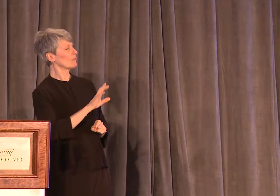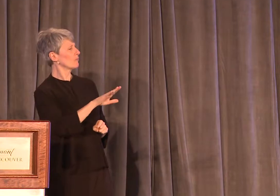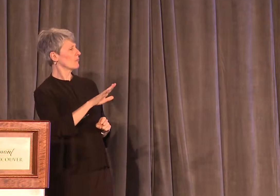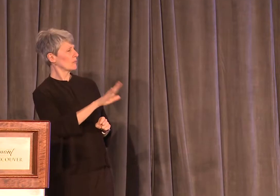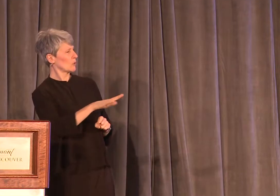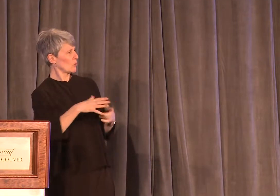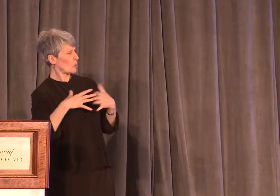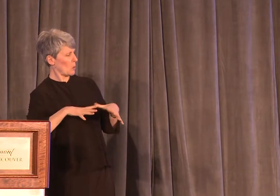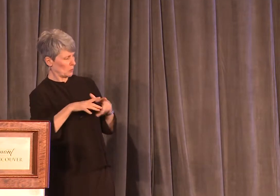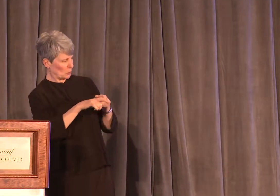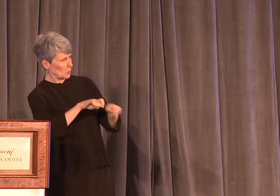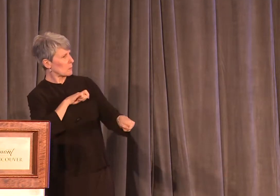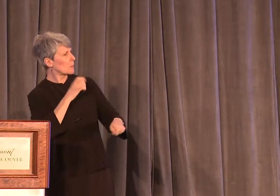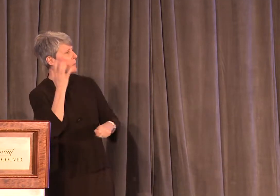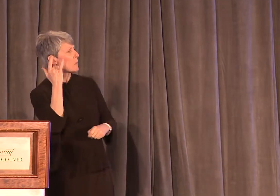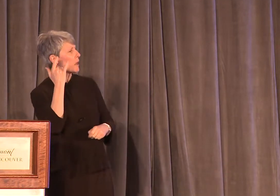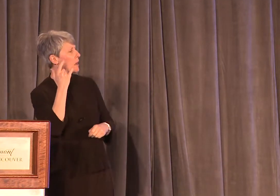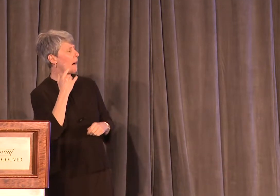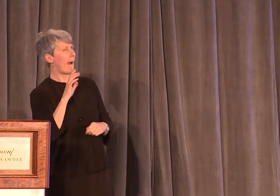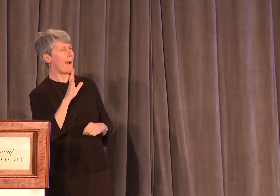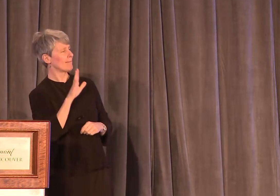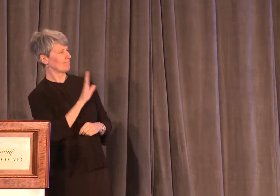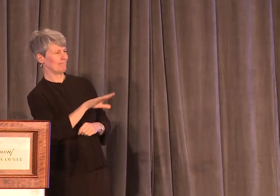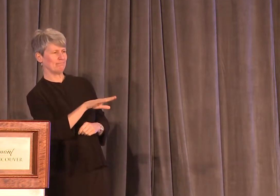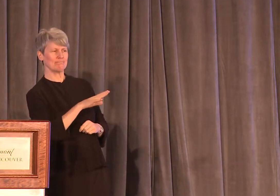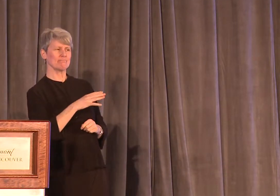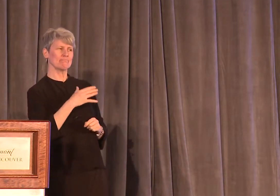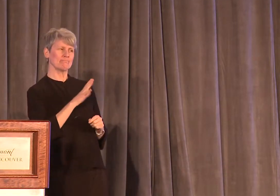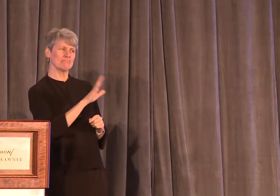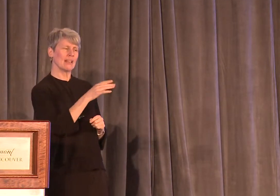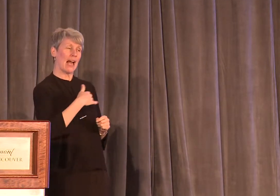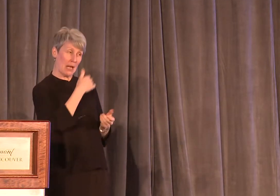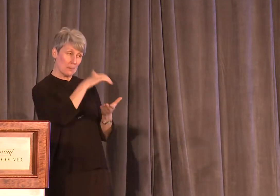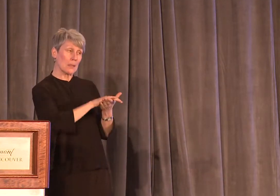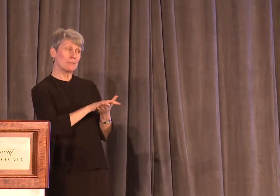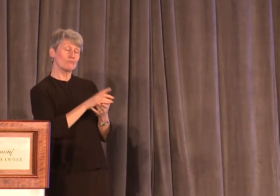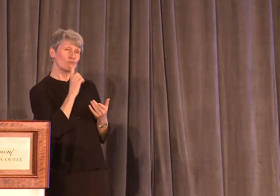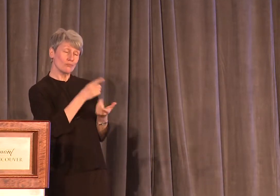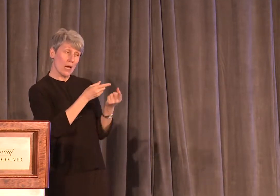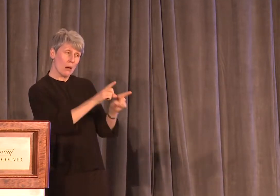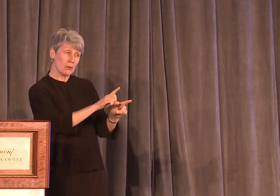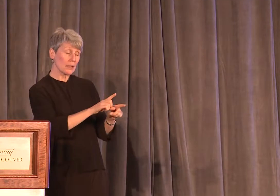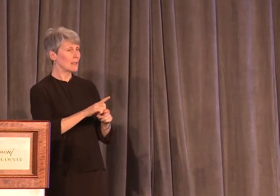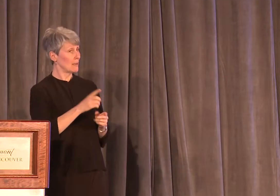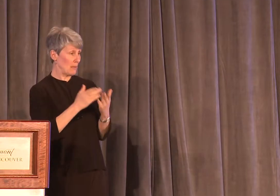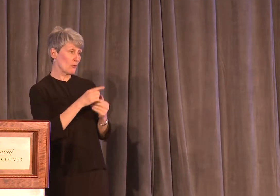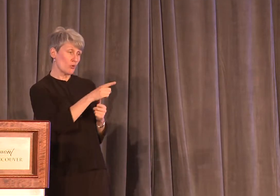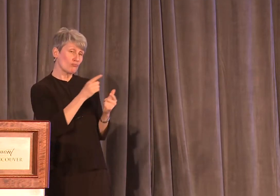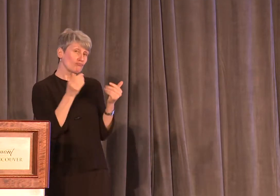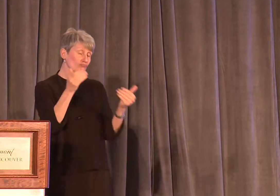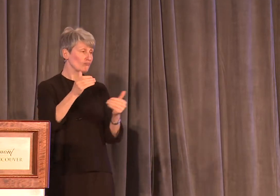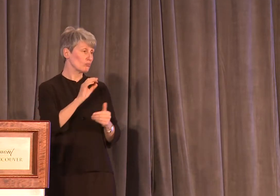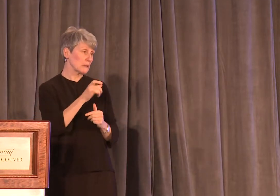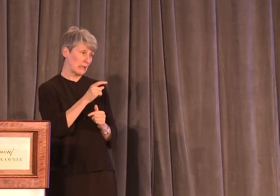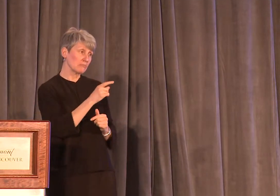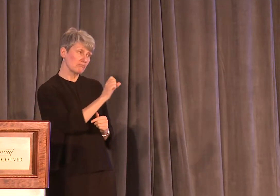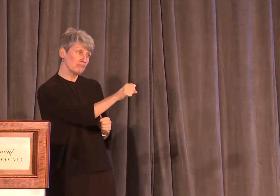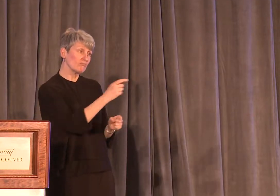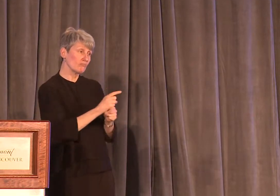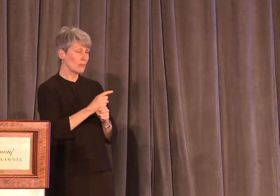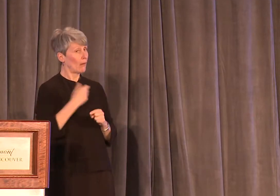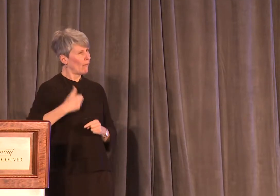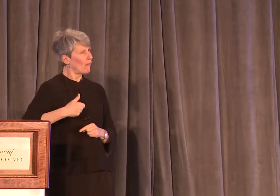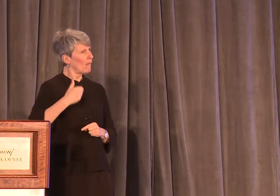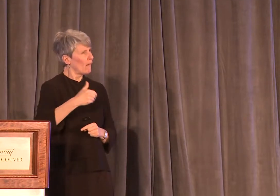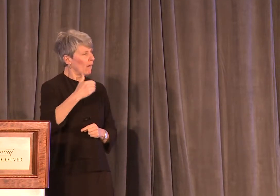clothing was ripped. He suggested to her repeatedly that perhaps what happened actually had been consensual. He told